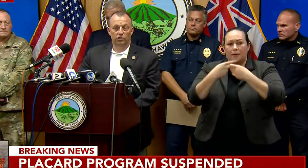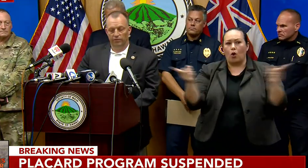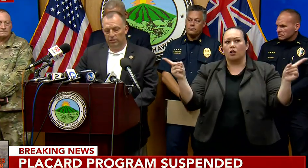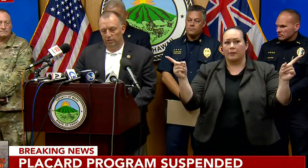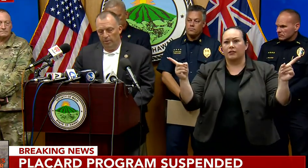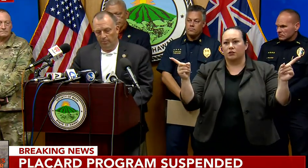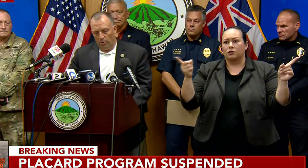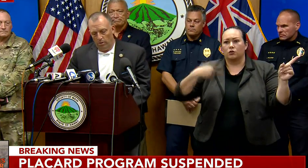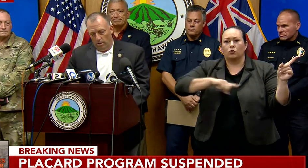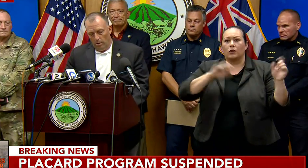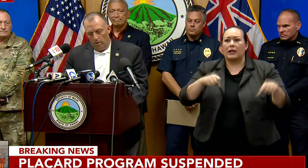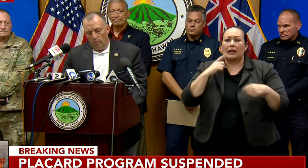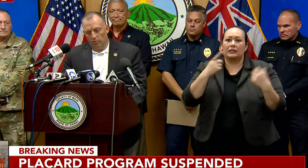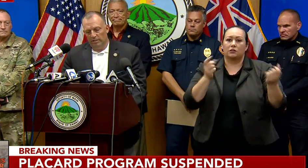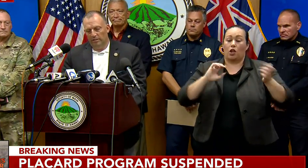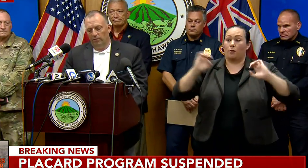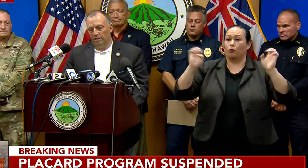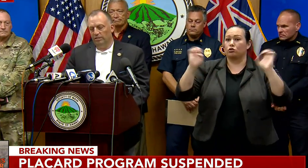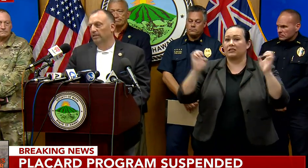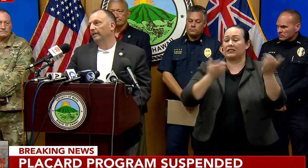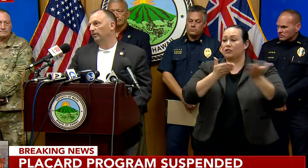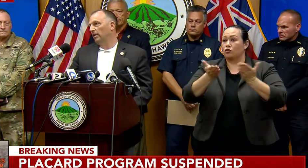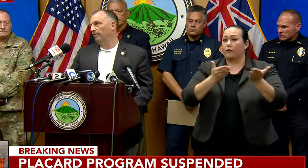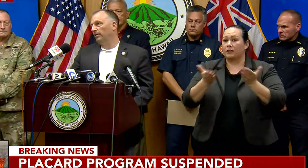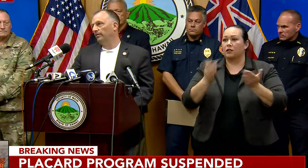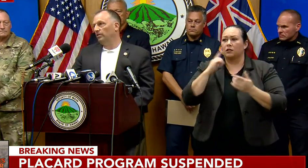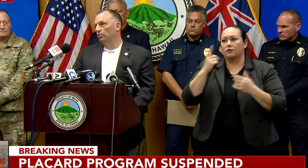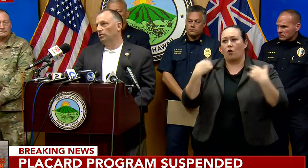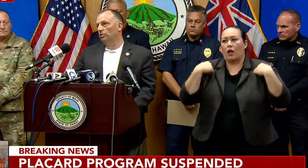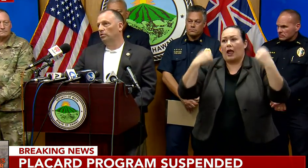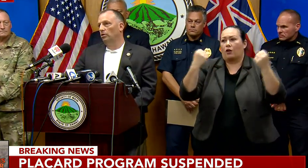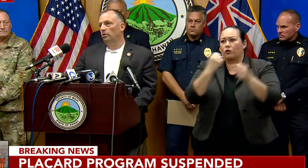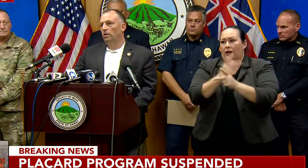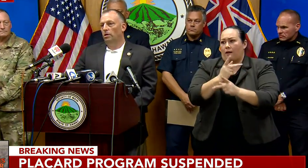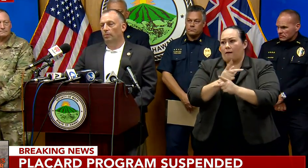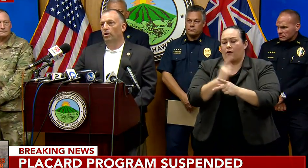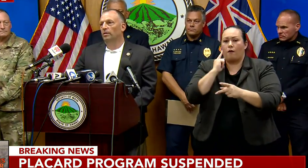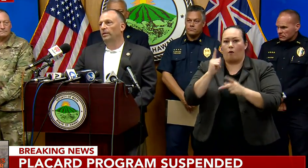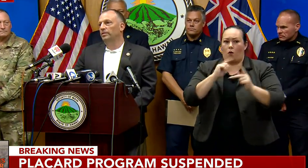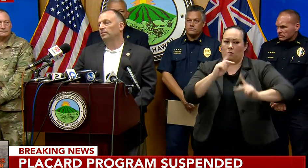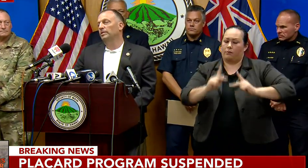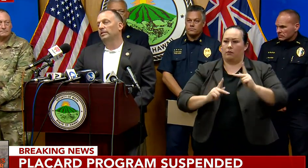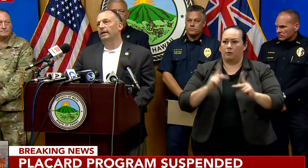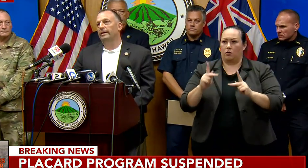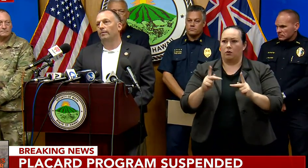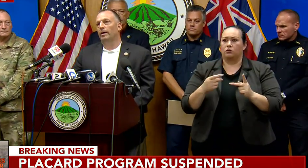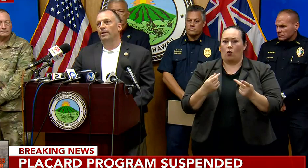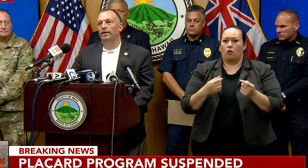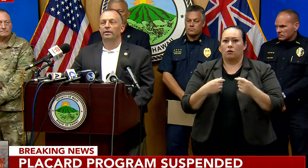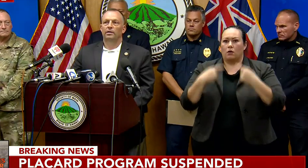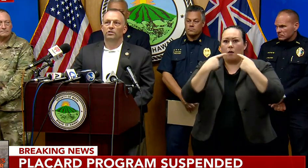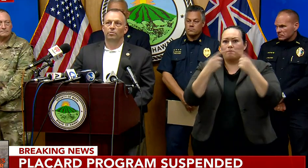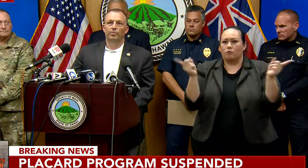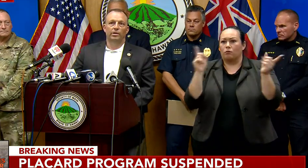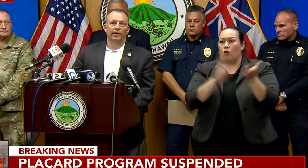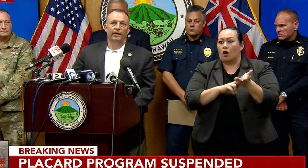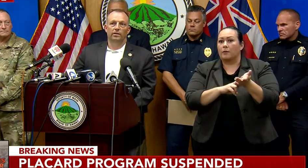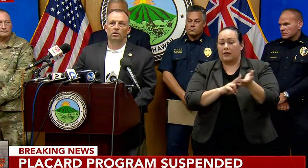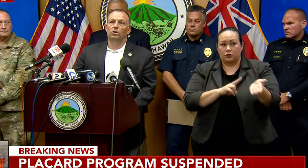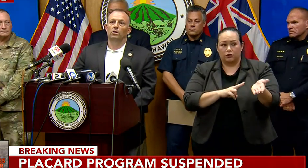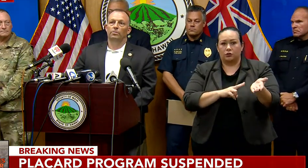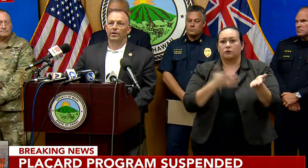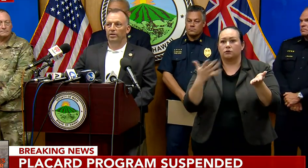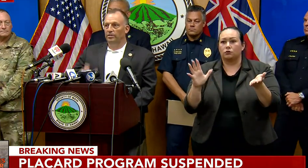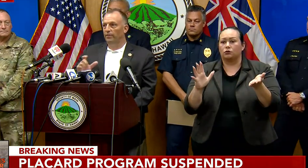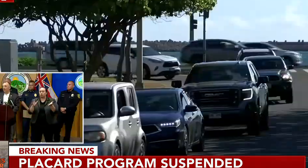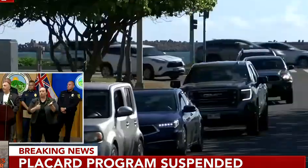can get other services to people, the most recent of which is to get health care for individuals. So a proclamation has been signed now by me so that people can get